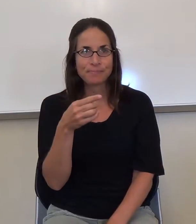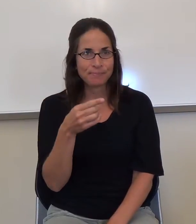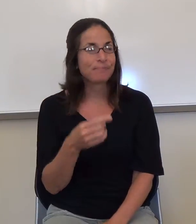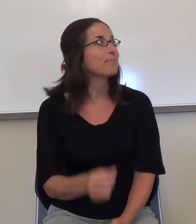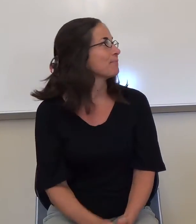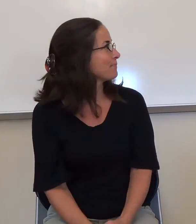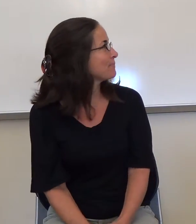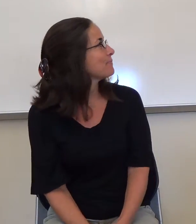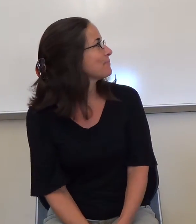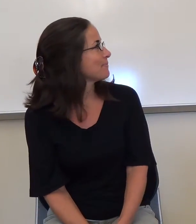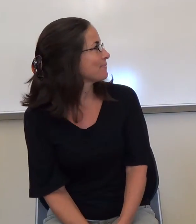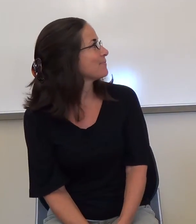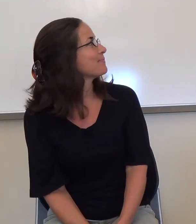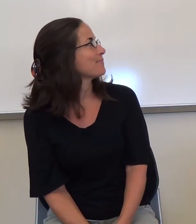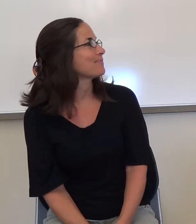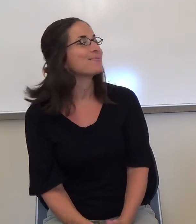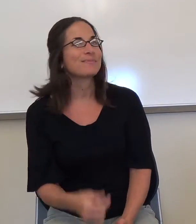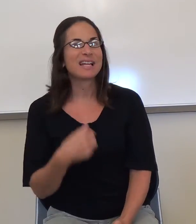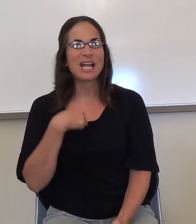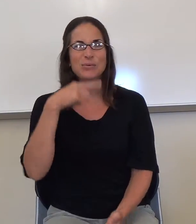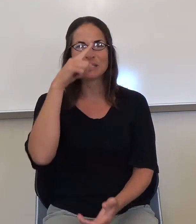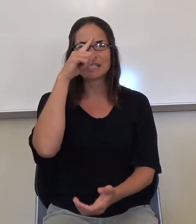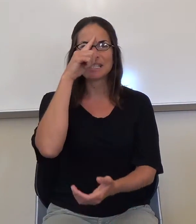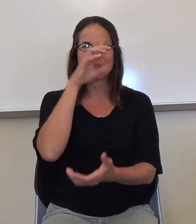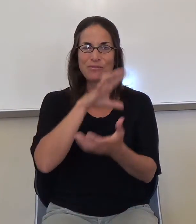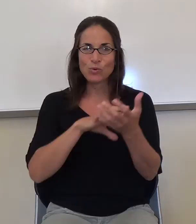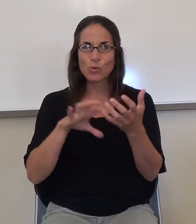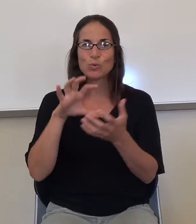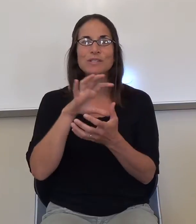That's what always confused me about. I was always so confused.